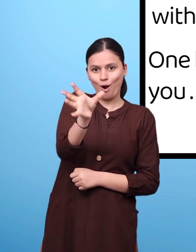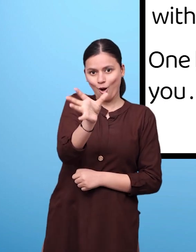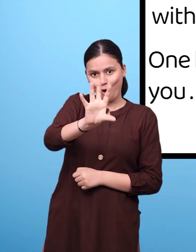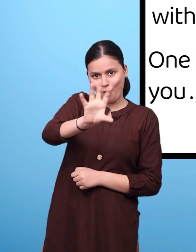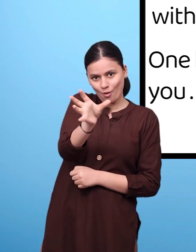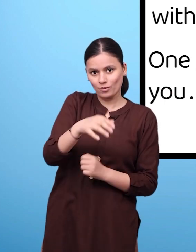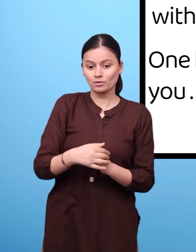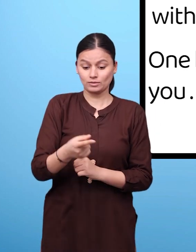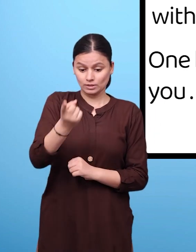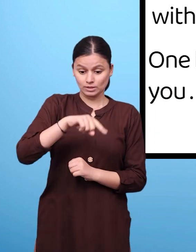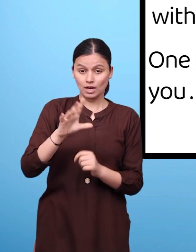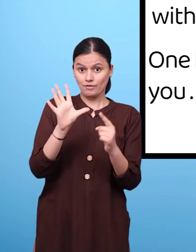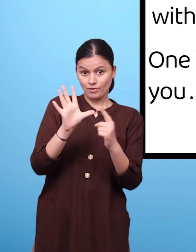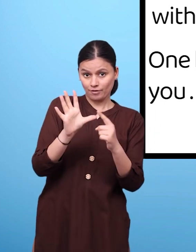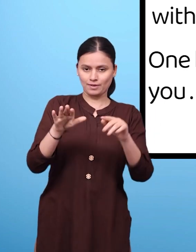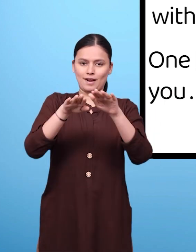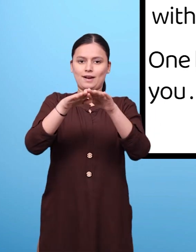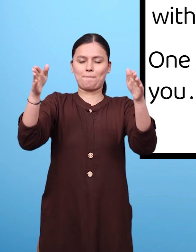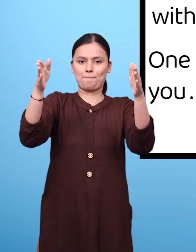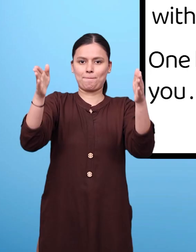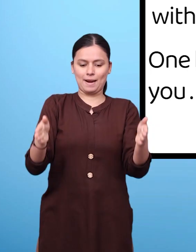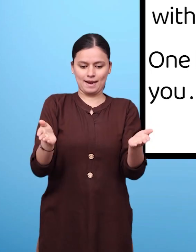have spherical and the fifth is a cube